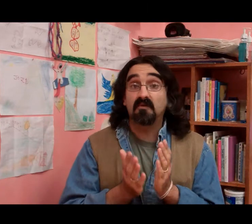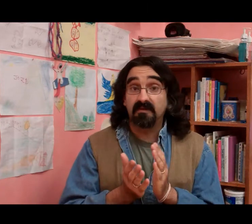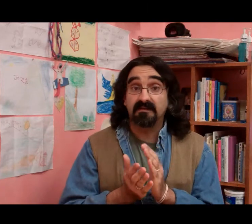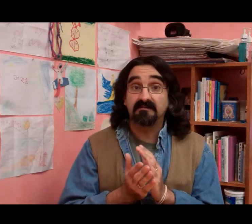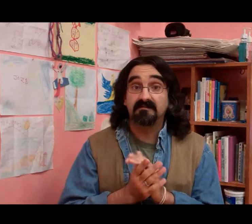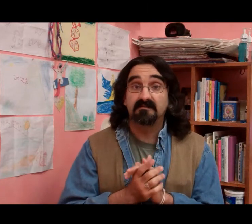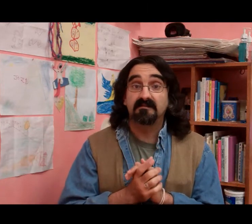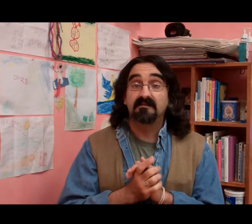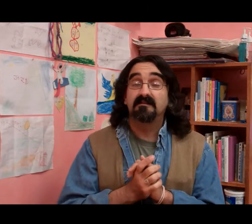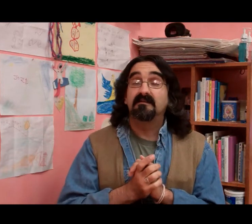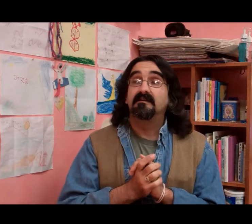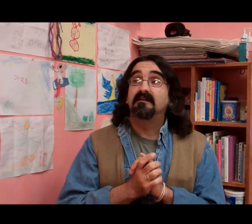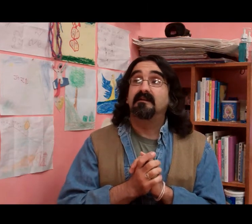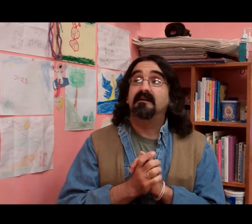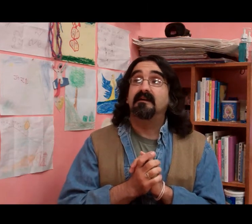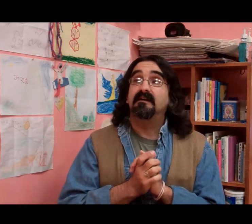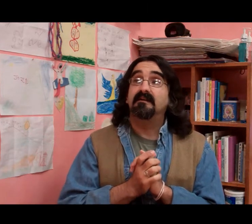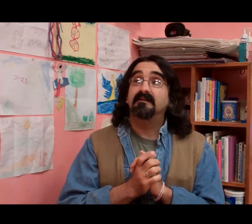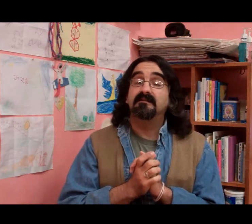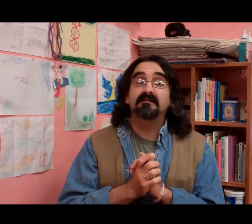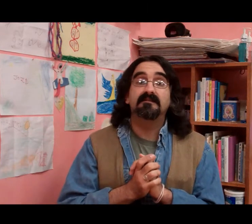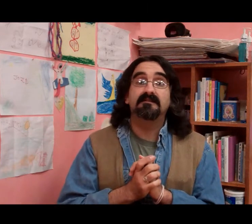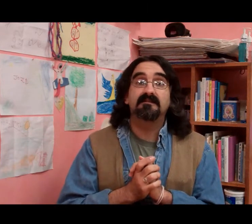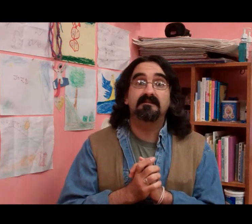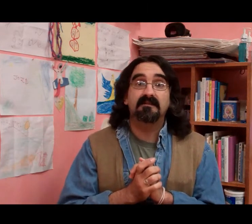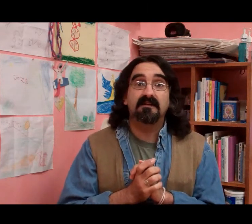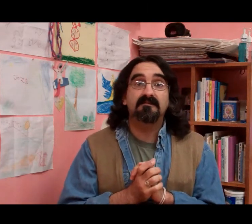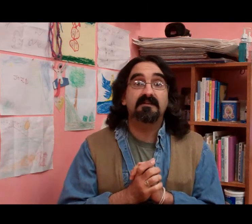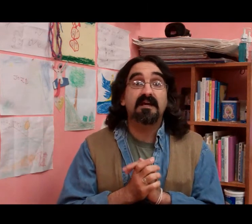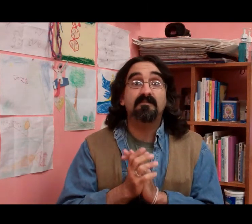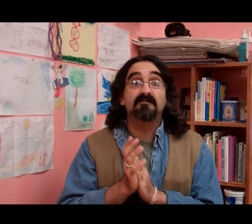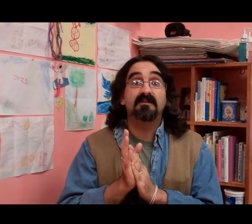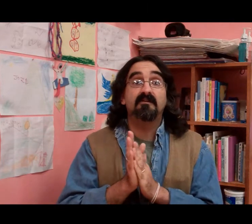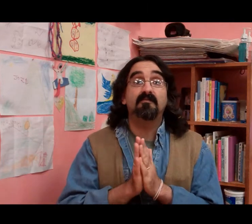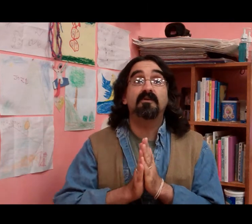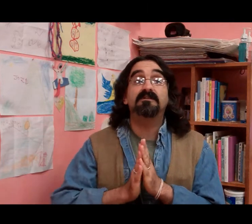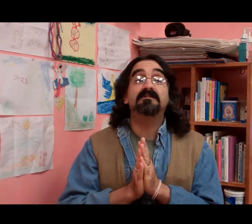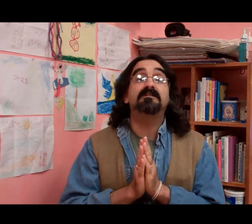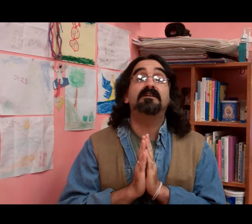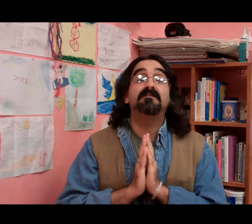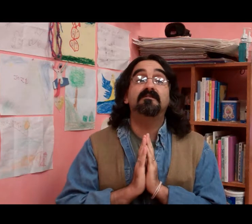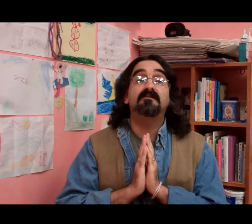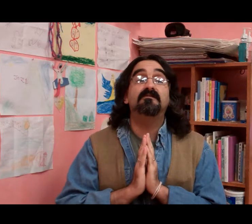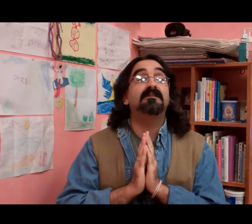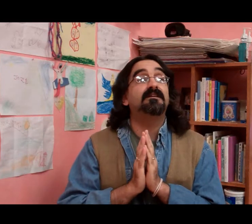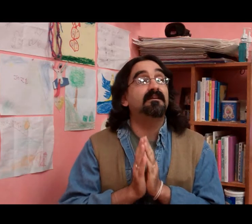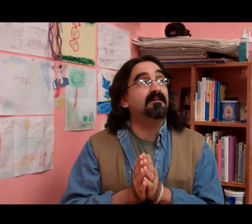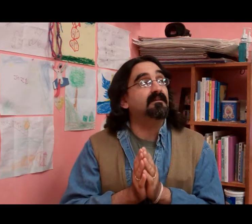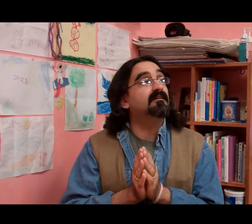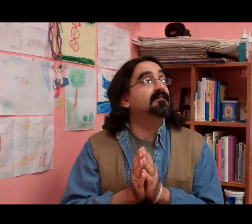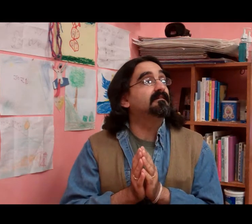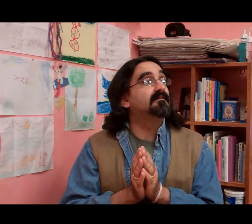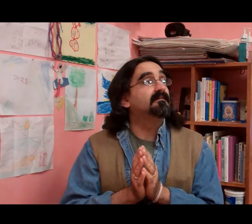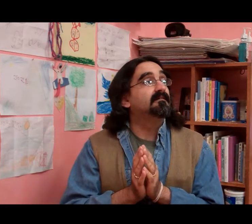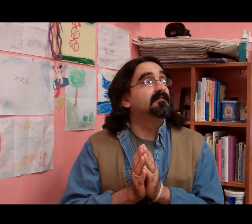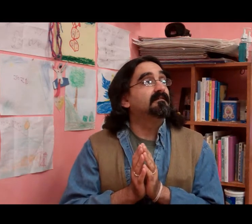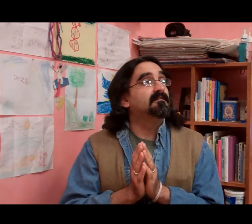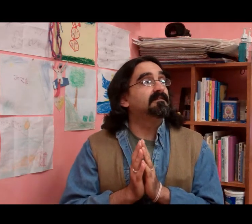soulmate. And in this EFT Tapping video, I'm going to suggest to you the key, the